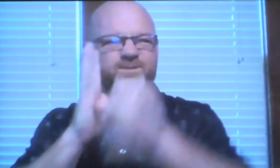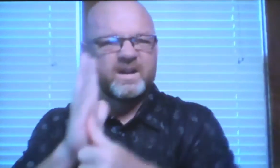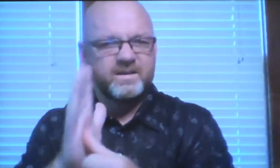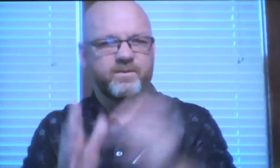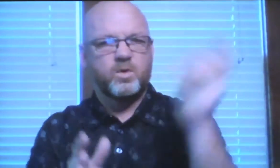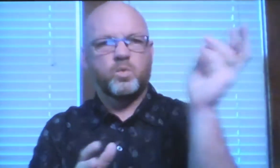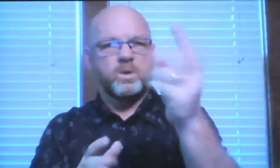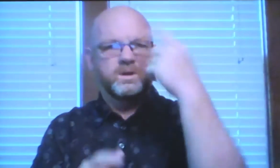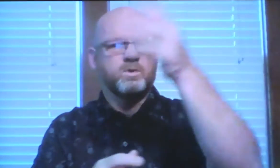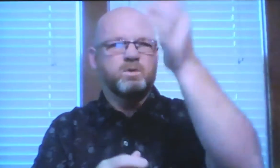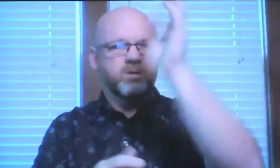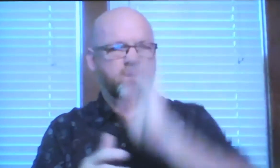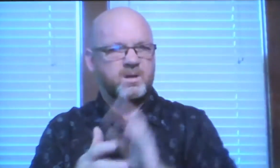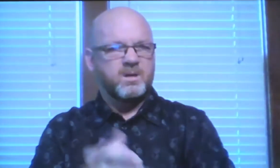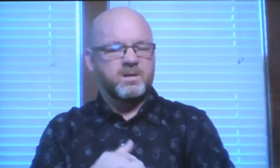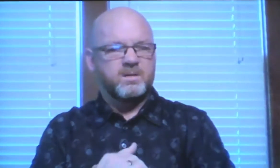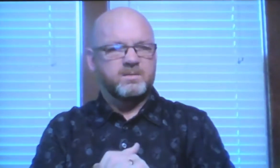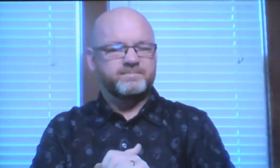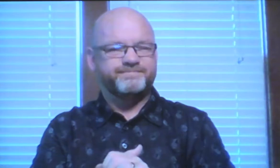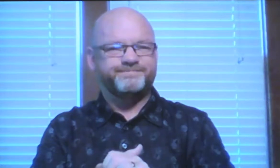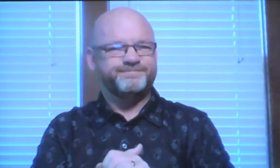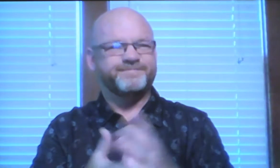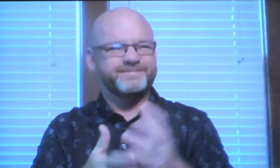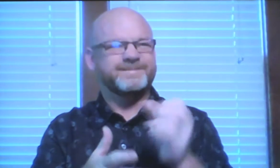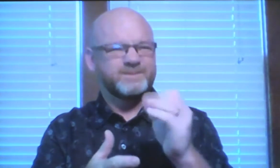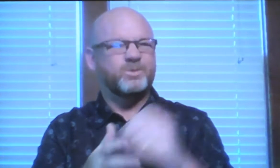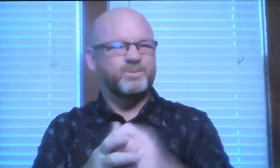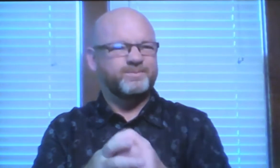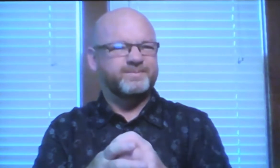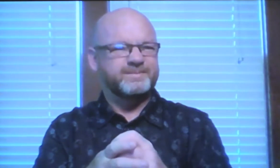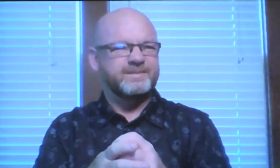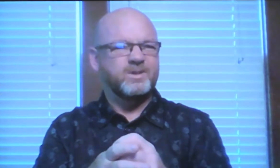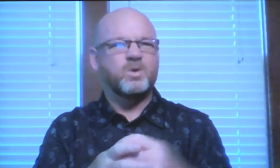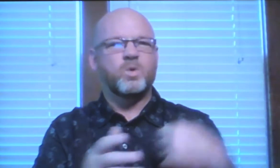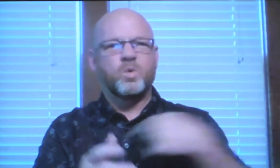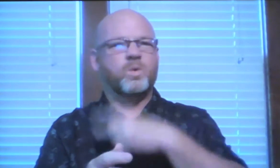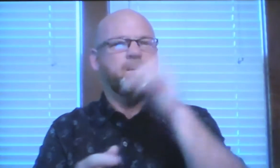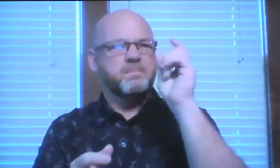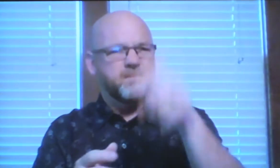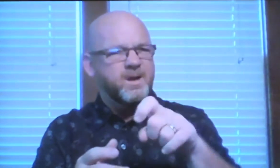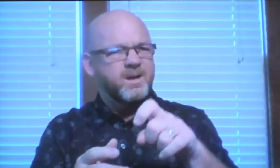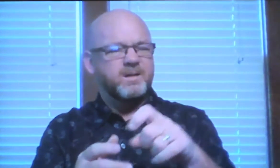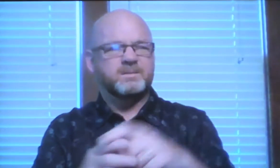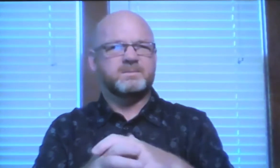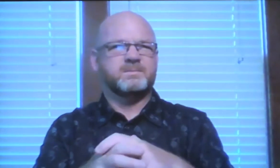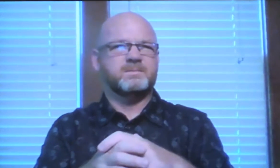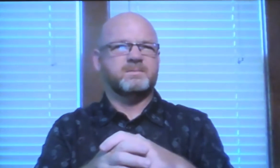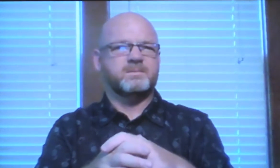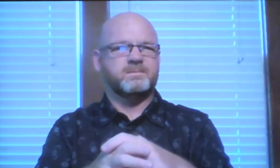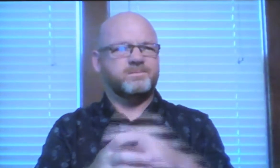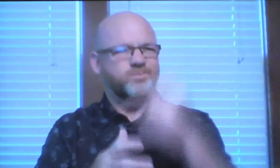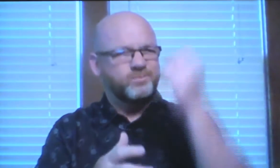And we don't have any kind of a, I mean, we don't give a good impression for God at all.